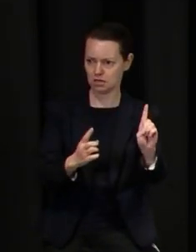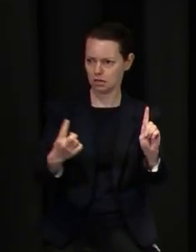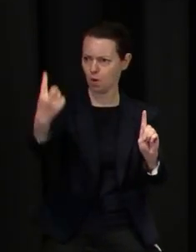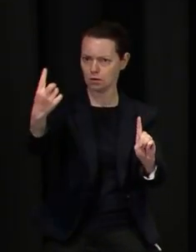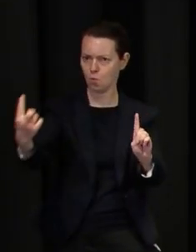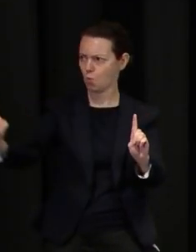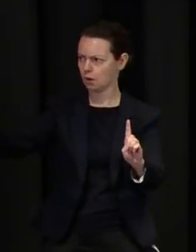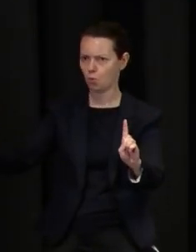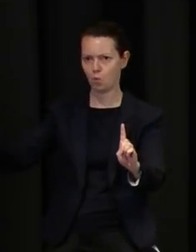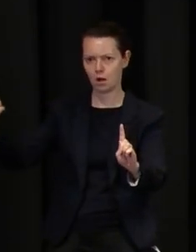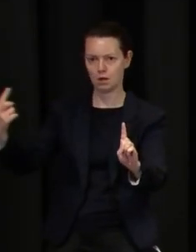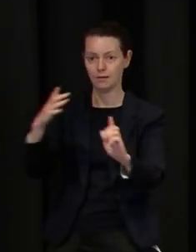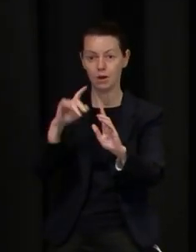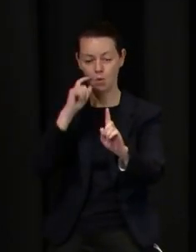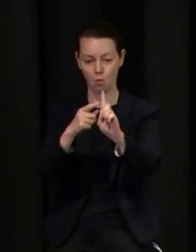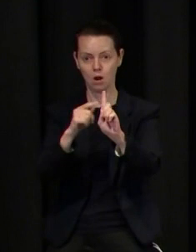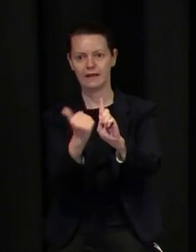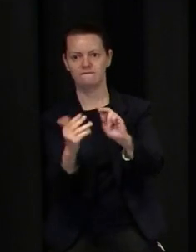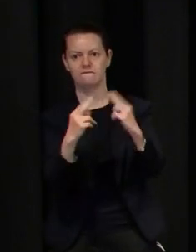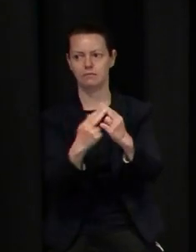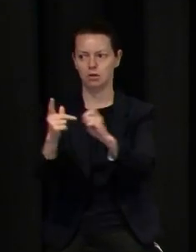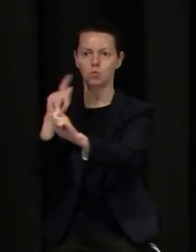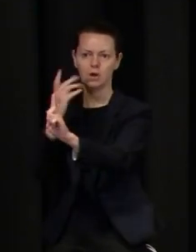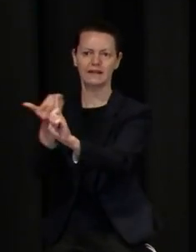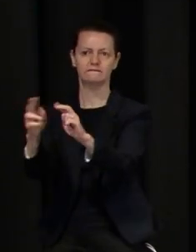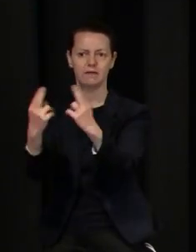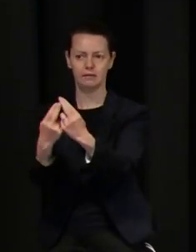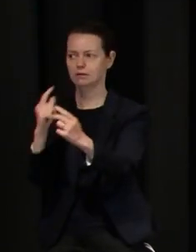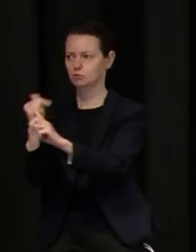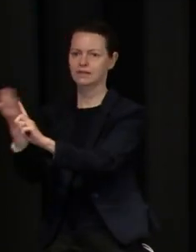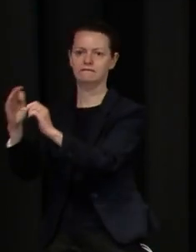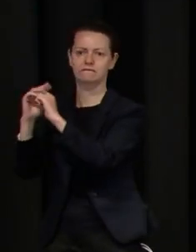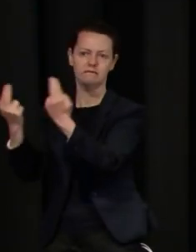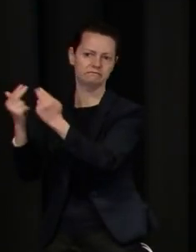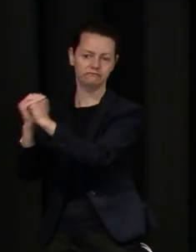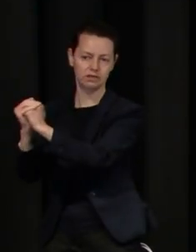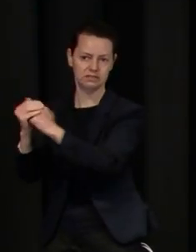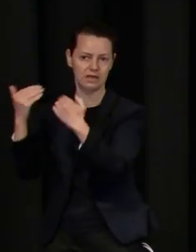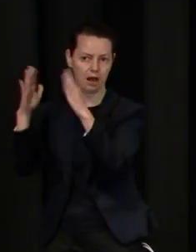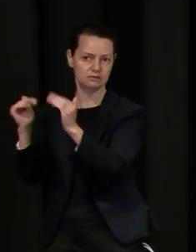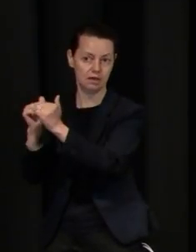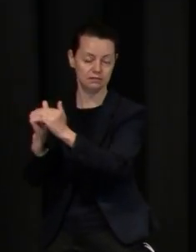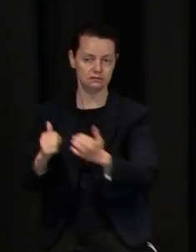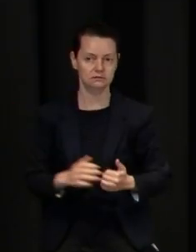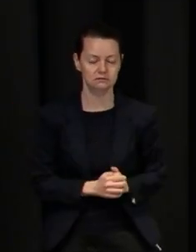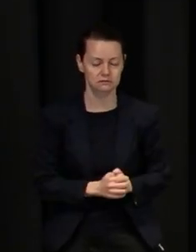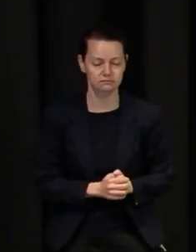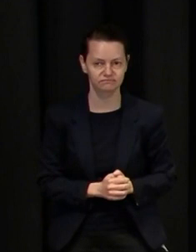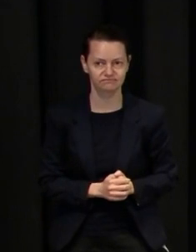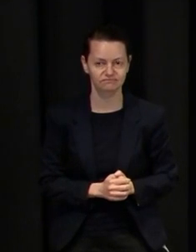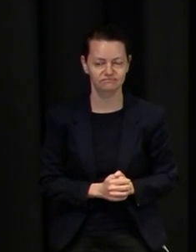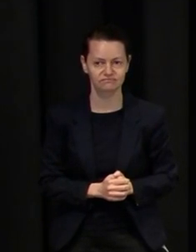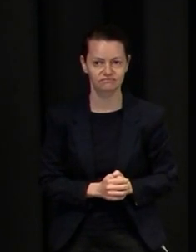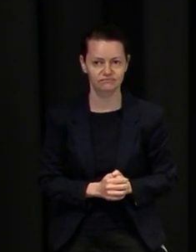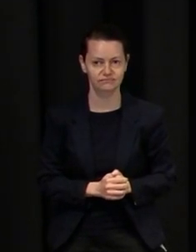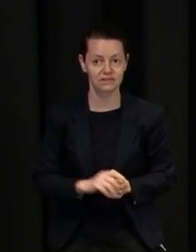cases in the southeast and eastern suburbs. So unlike previous days and weeks where we've been reporting a very static picture, now around a quarter of all